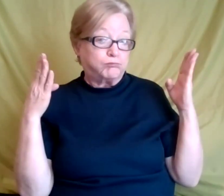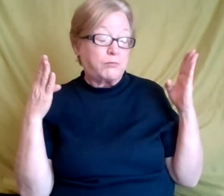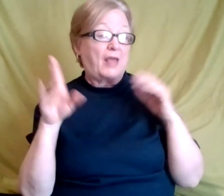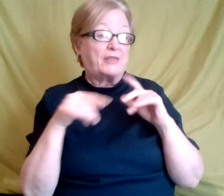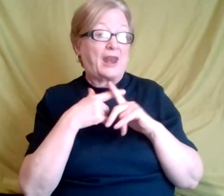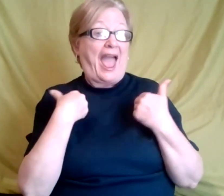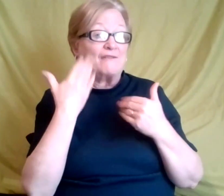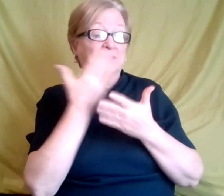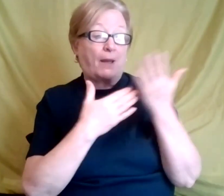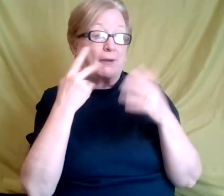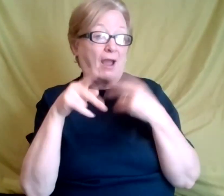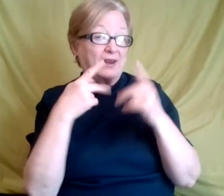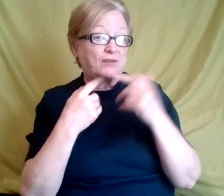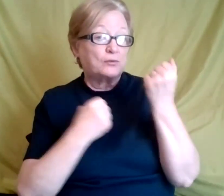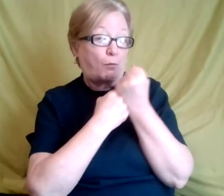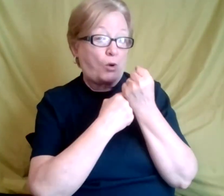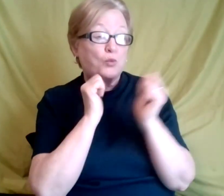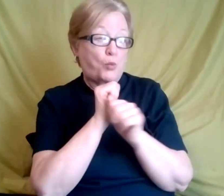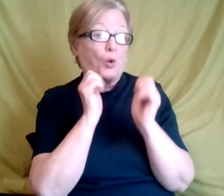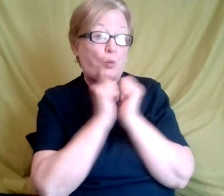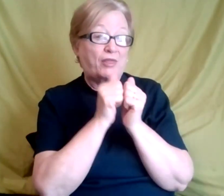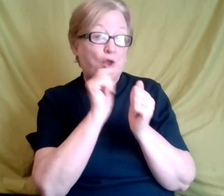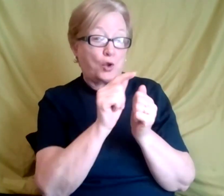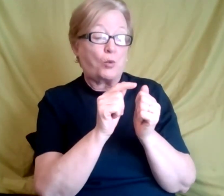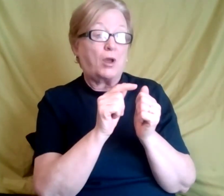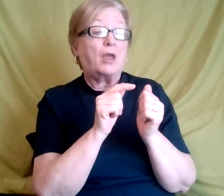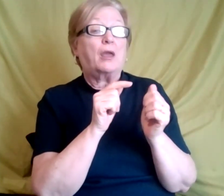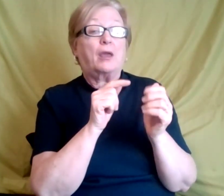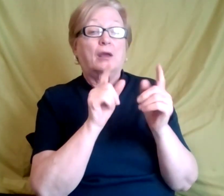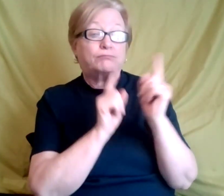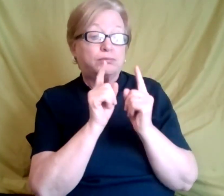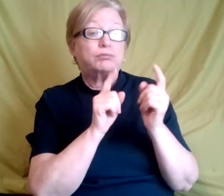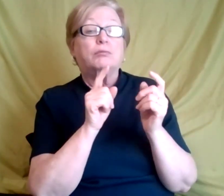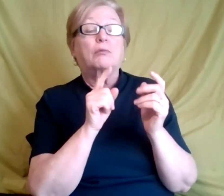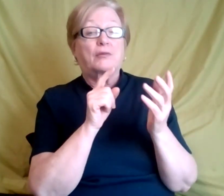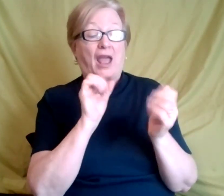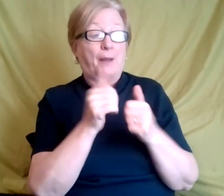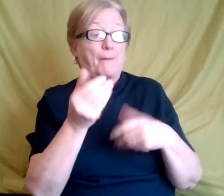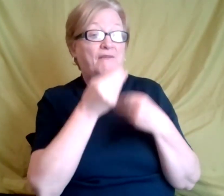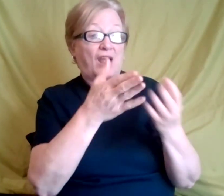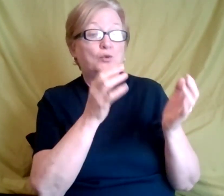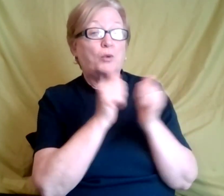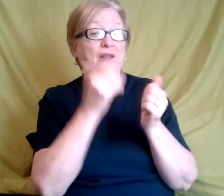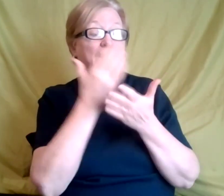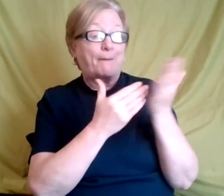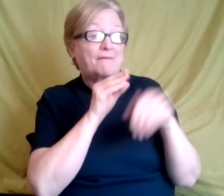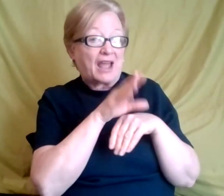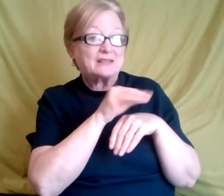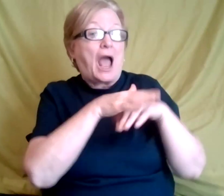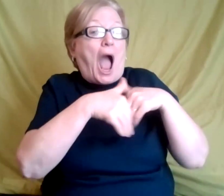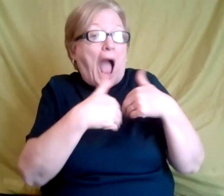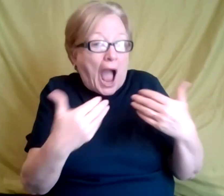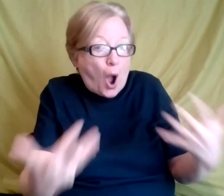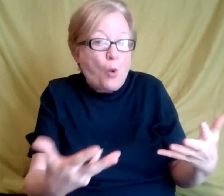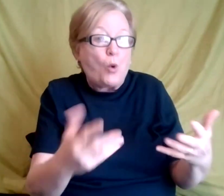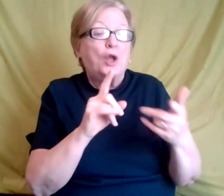support, someone to work with you, someone that can provide you with some advice on how to